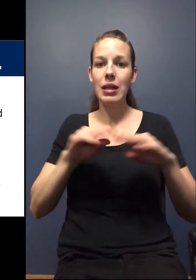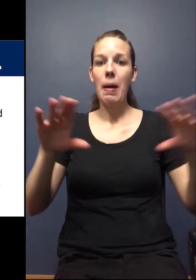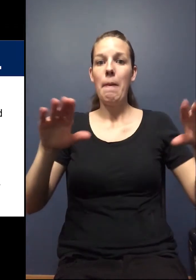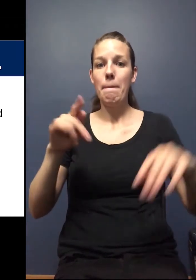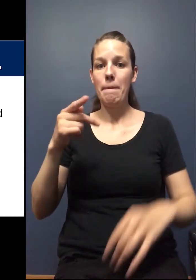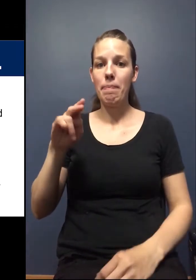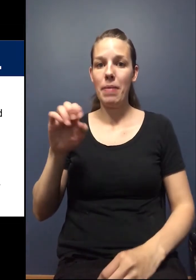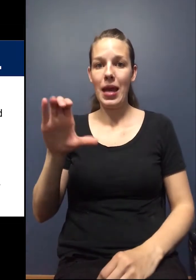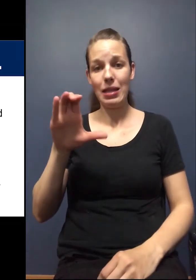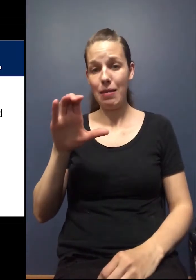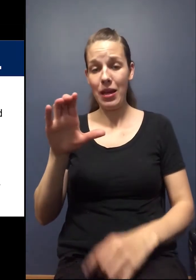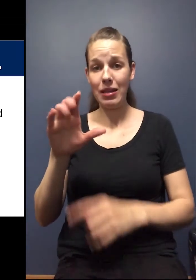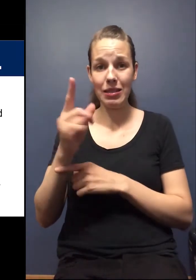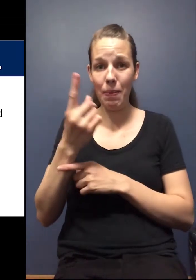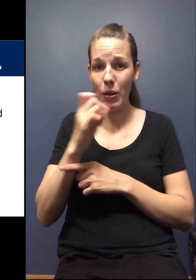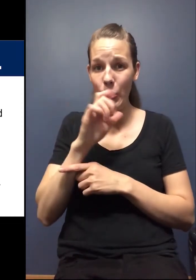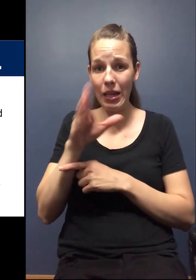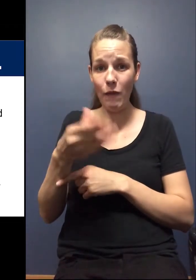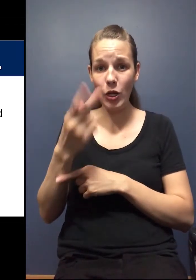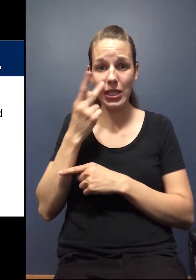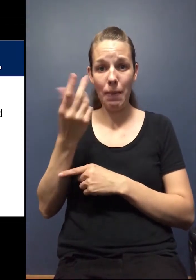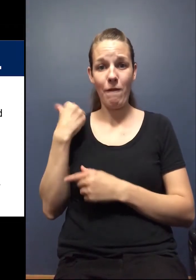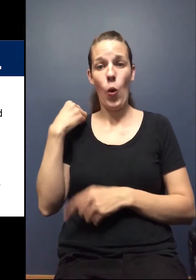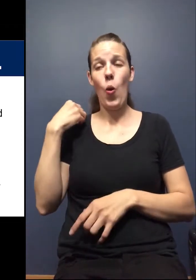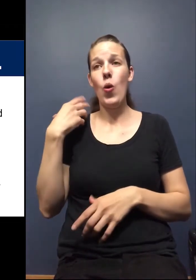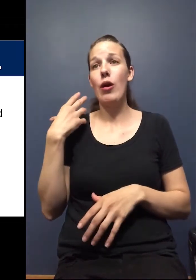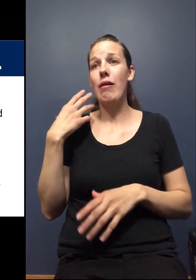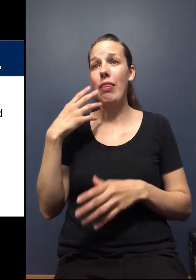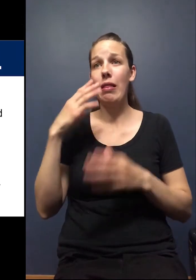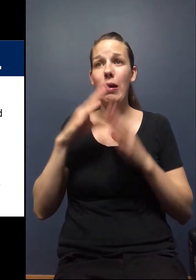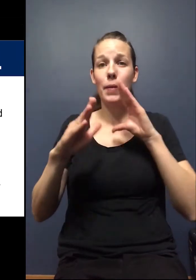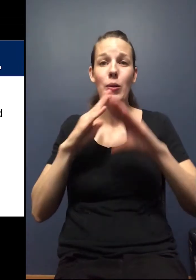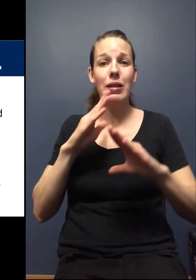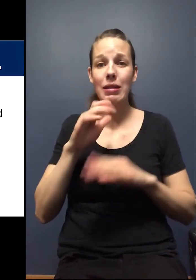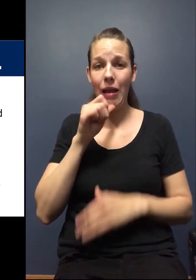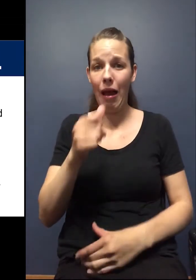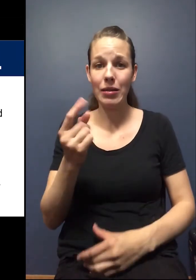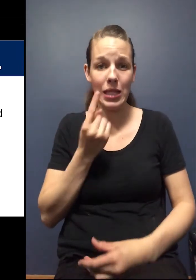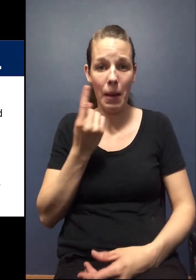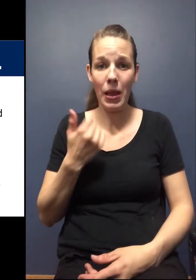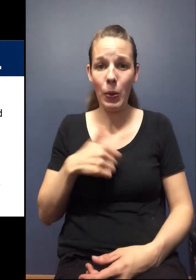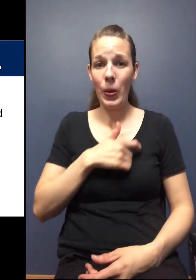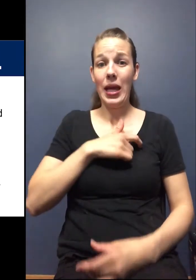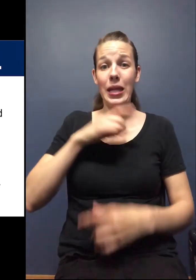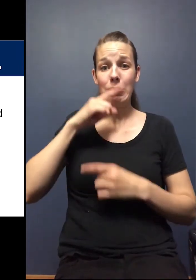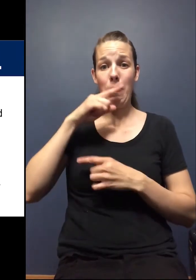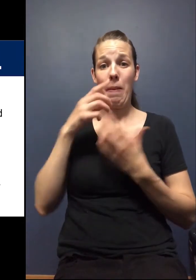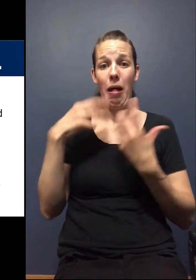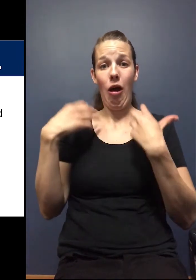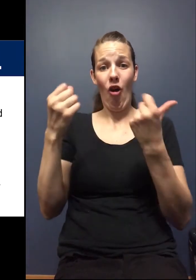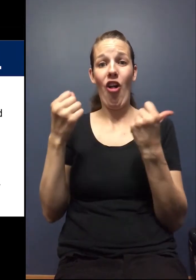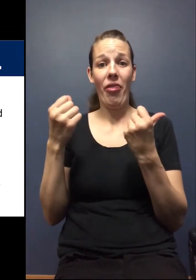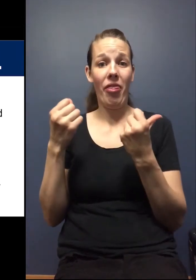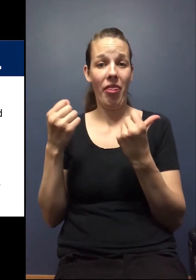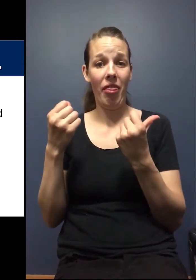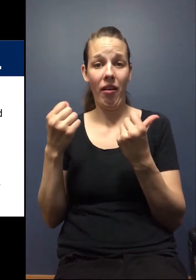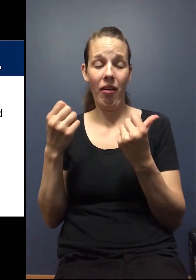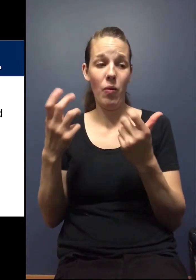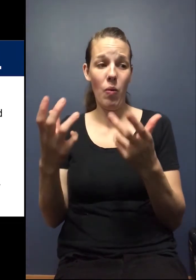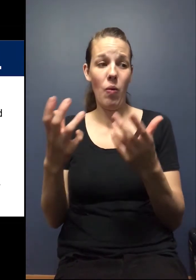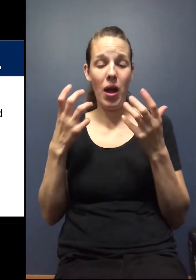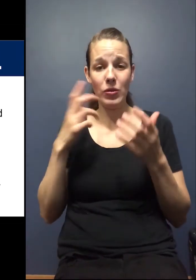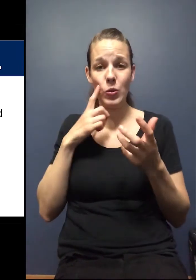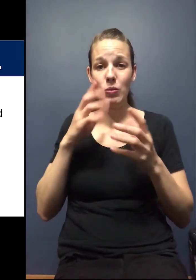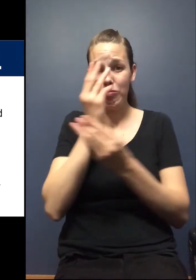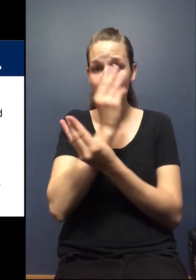and this is something that we've never seen before in our community. And it's not something that we as public health even liked to have